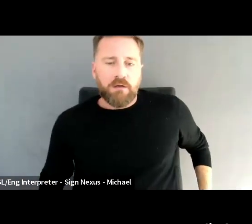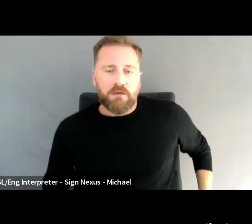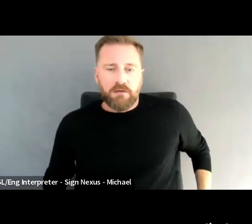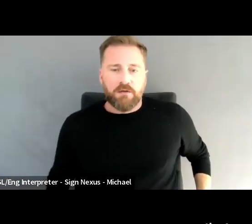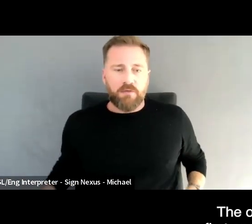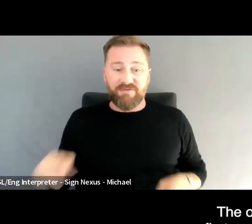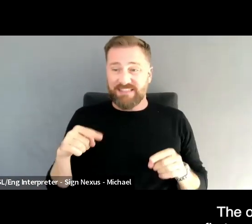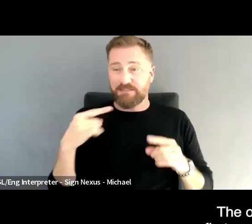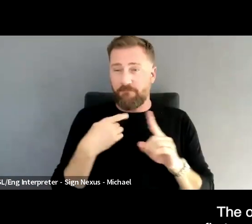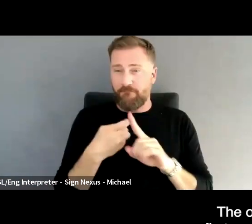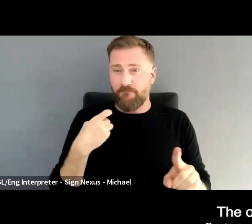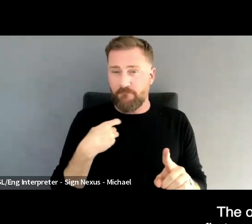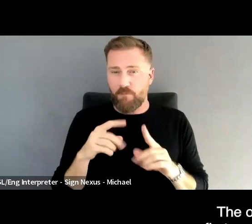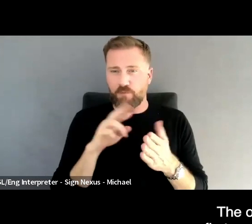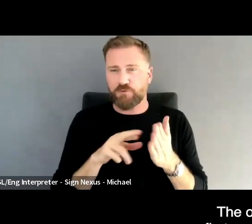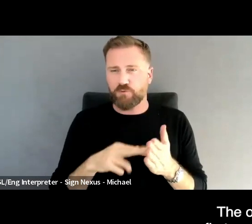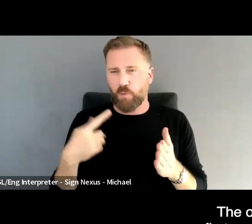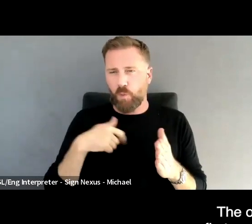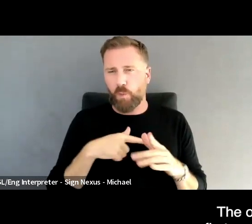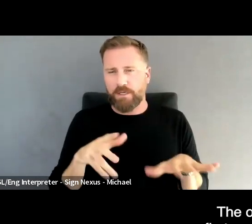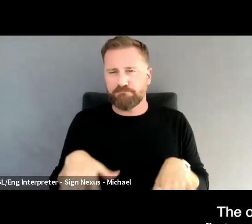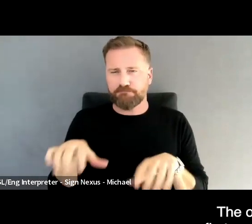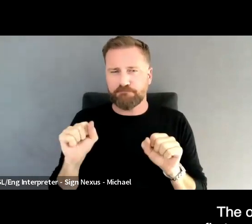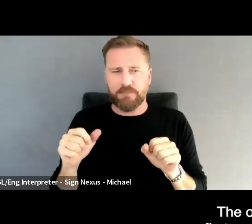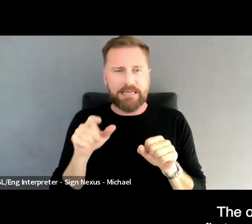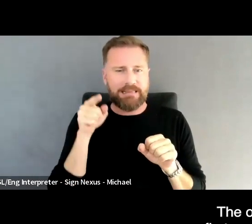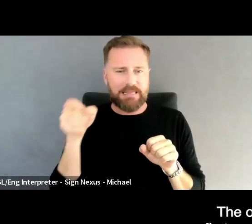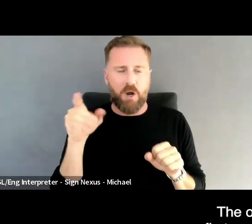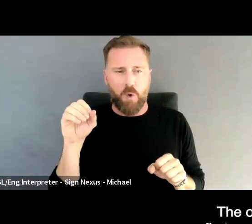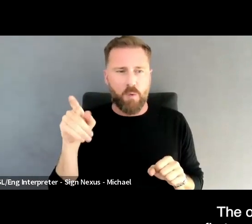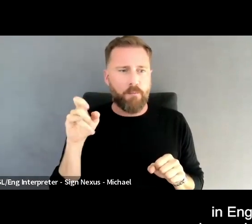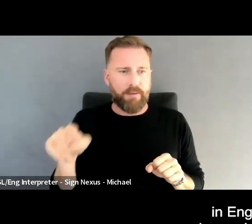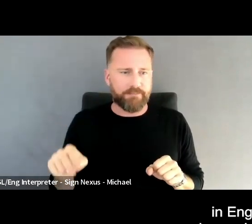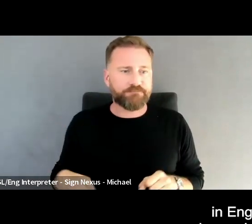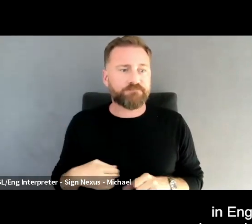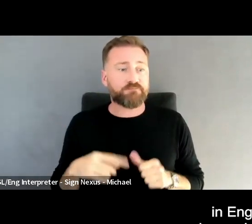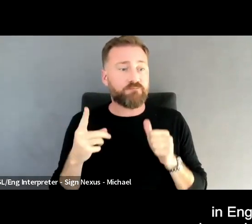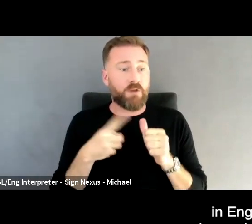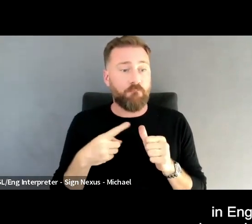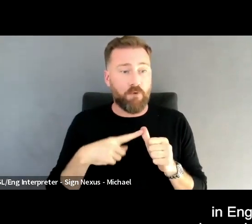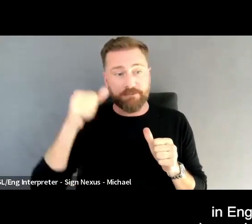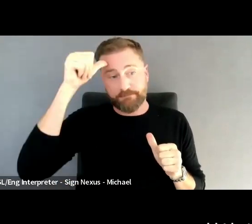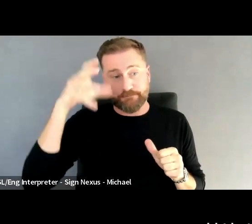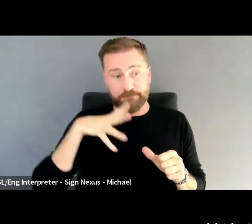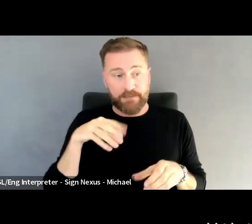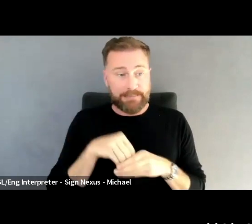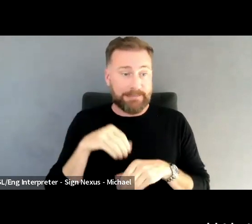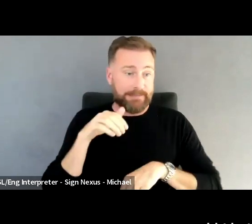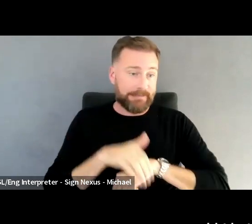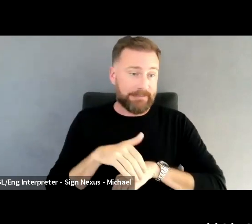Open. The first one is of a gentleman in England, of course, because he's wearing a